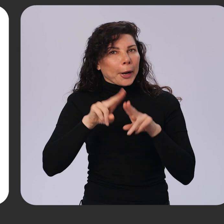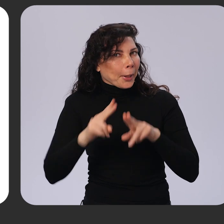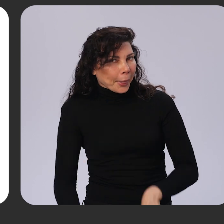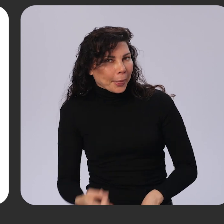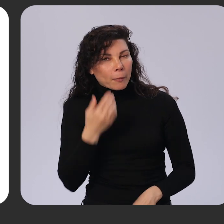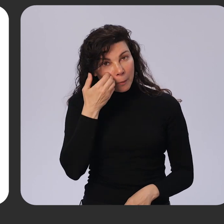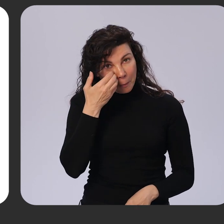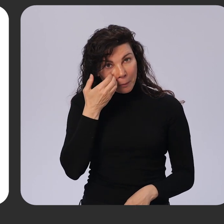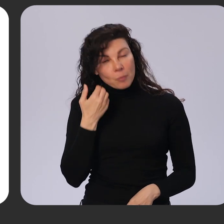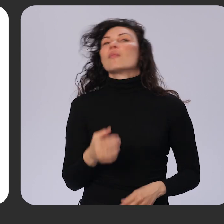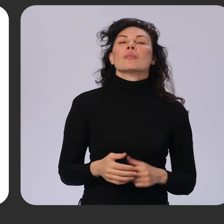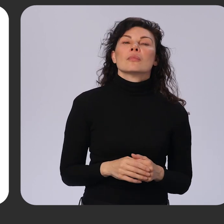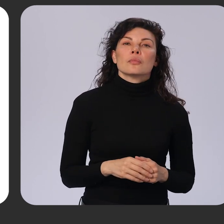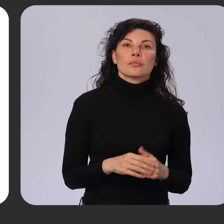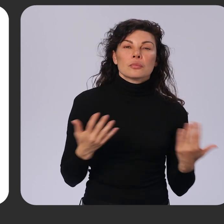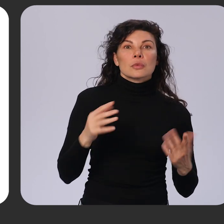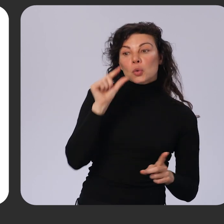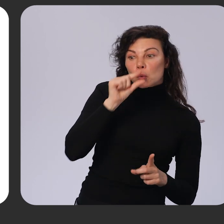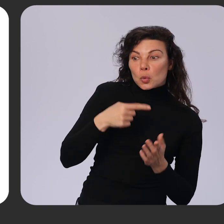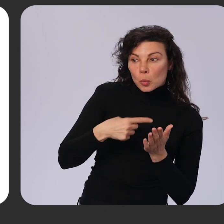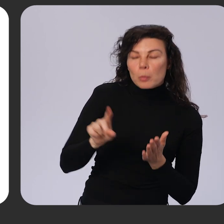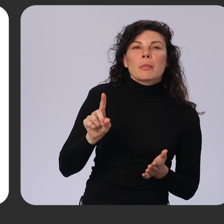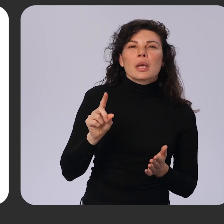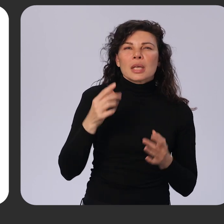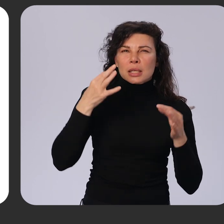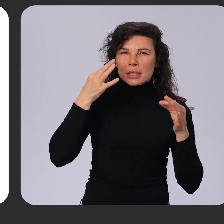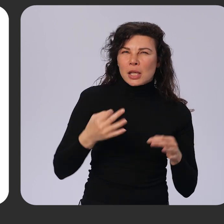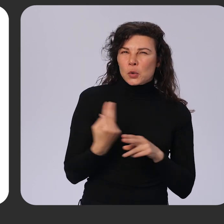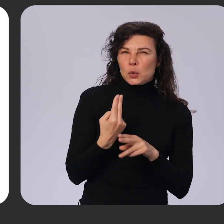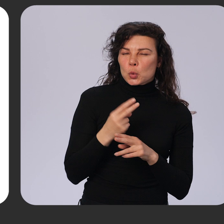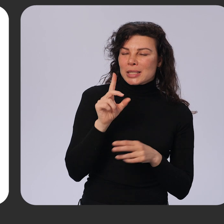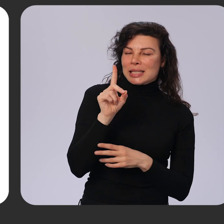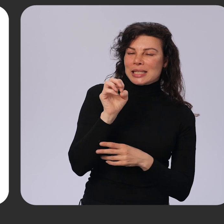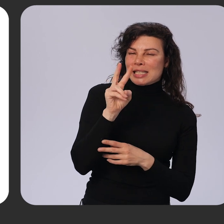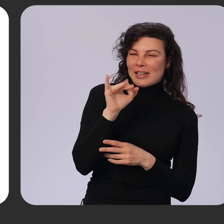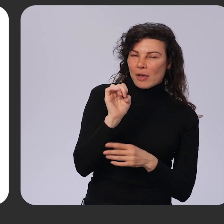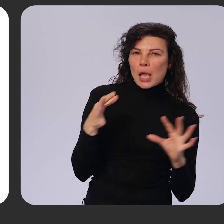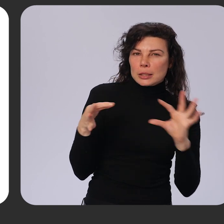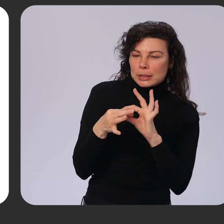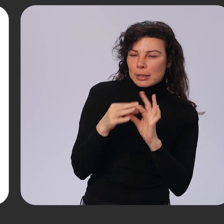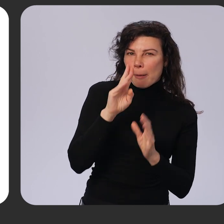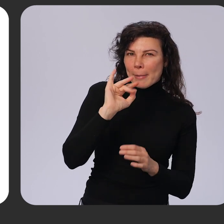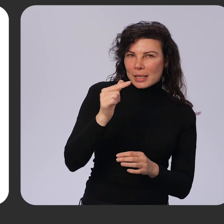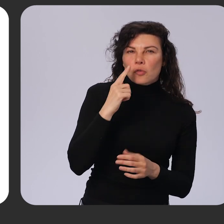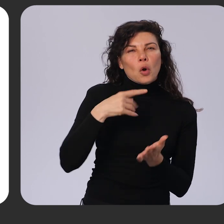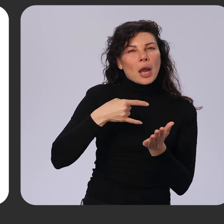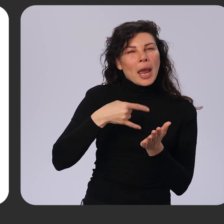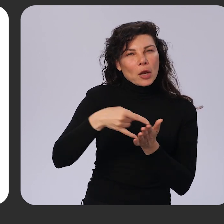address these concerns, Google Pay leveraged device binding for Android devices. This allows users